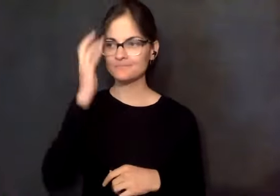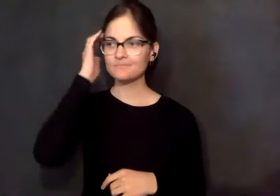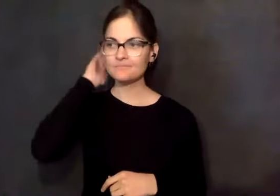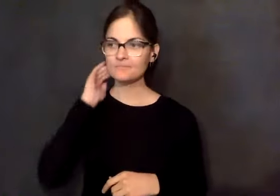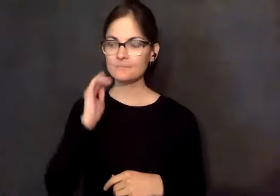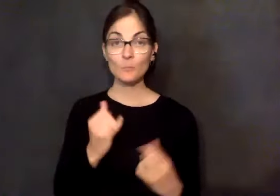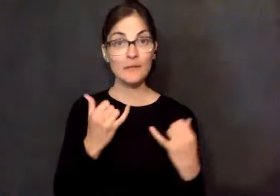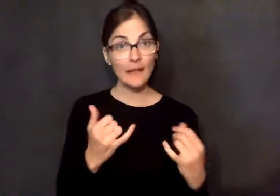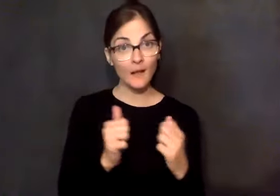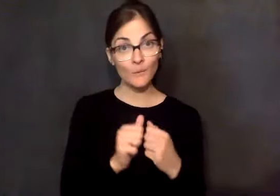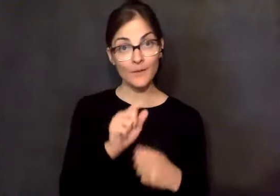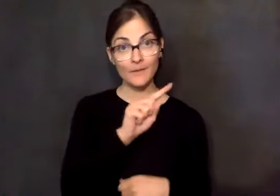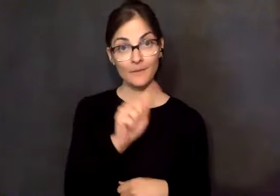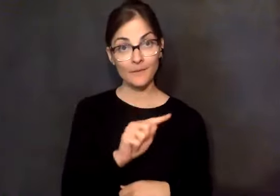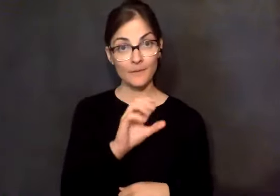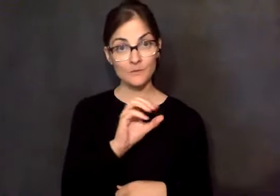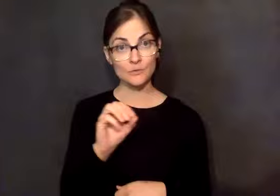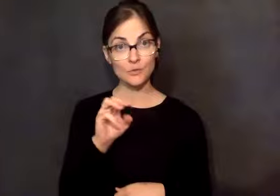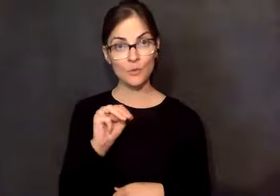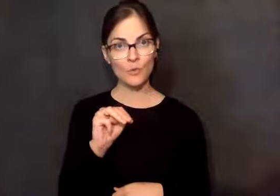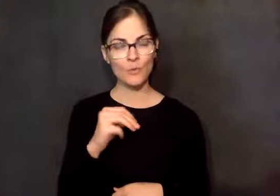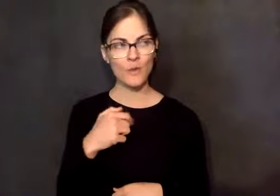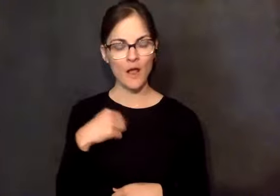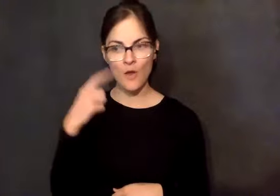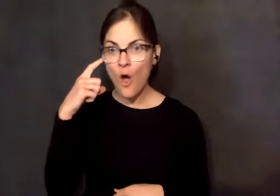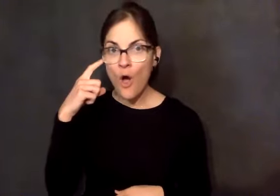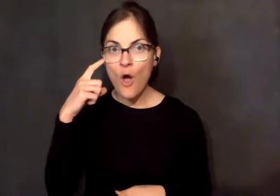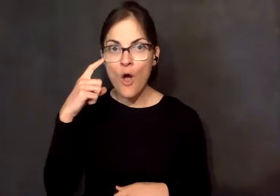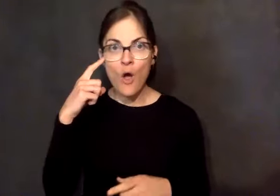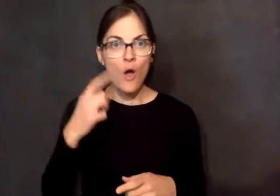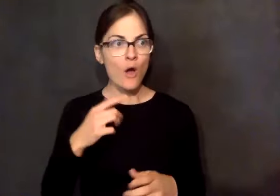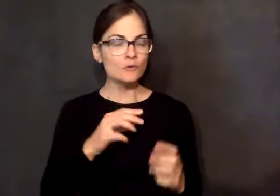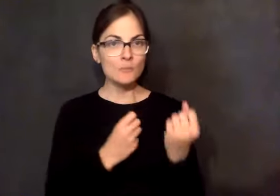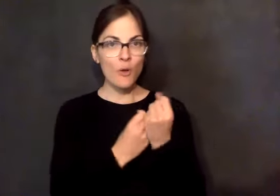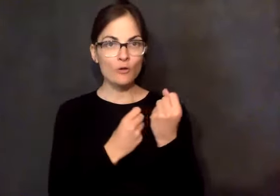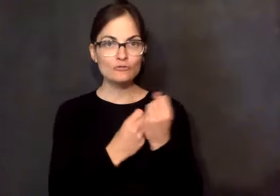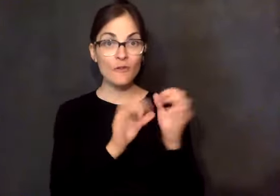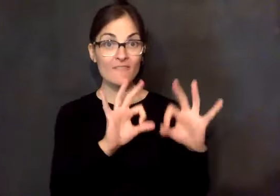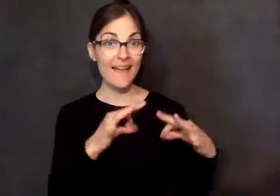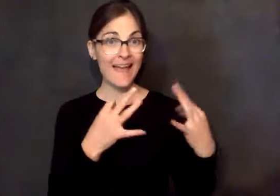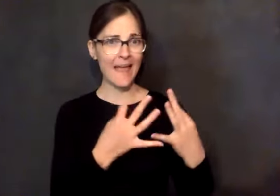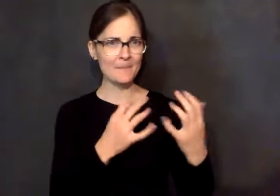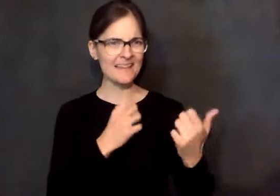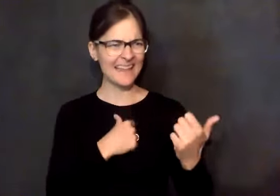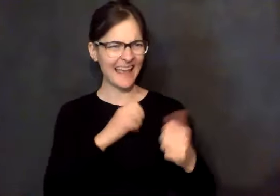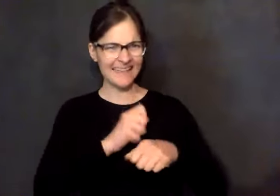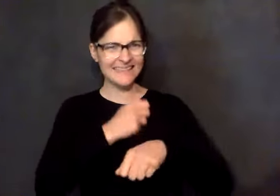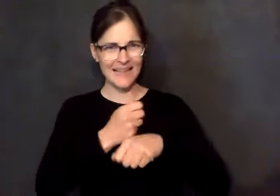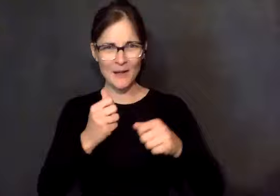when the Zoom came out, it just occurred to me one day, I said, we could have the whole family get together